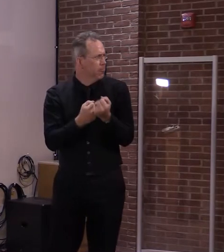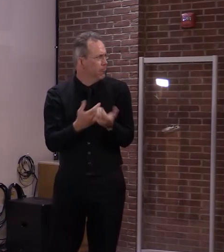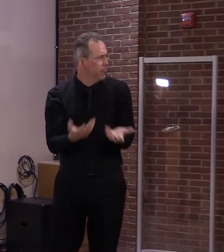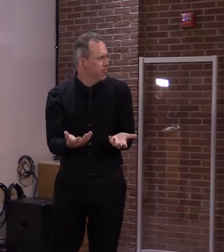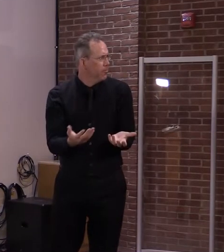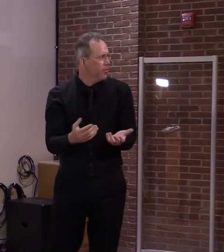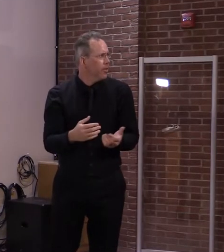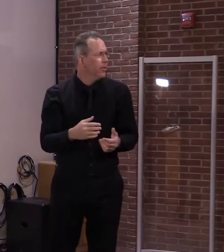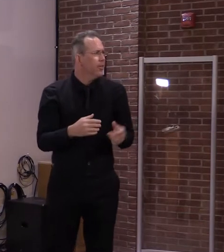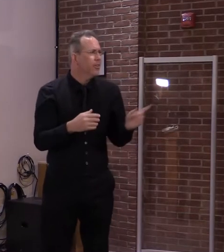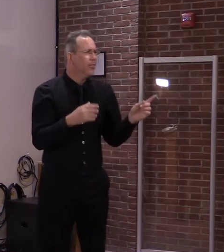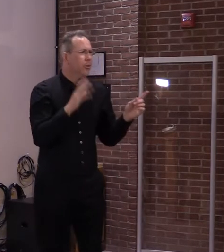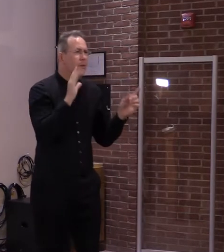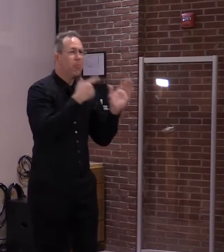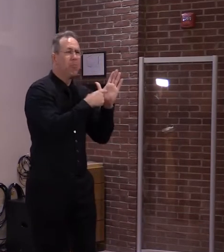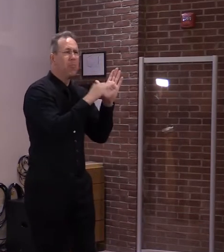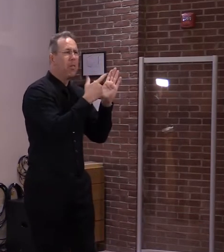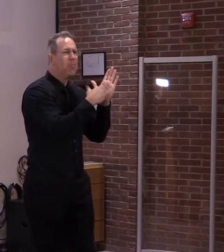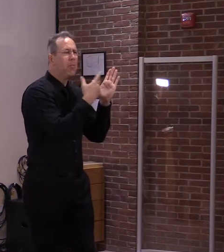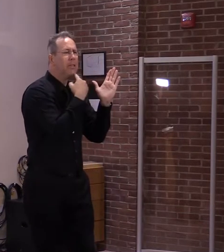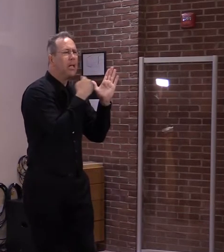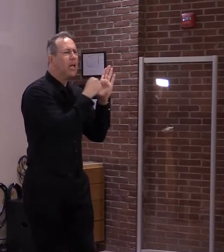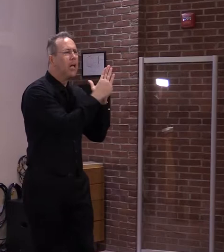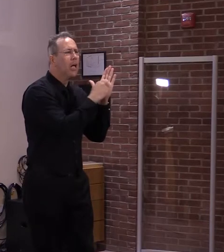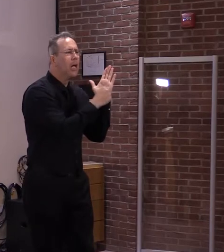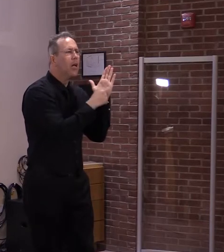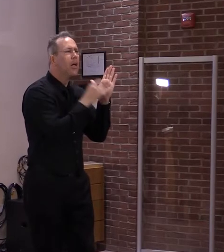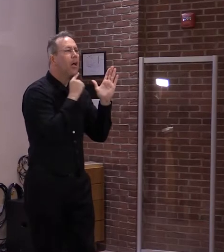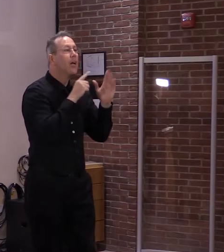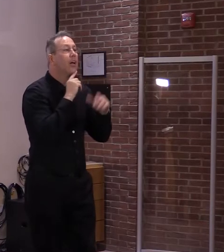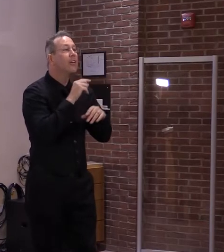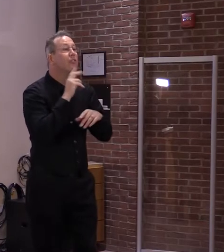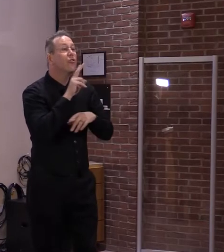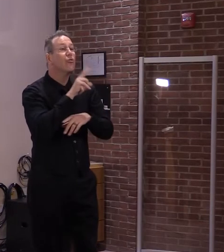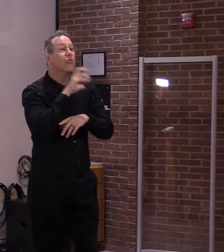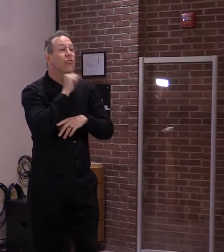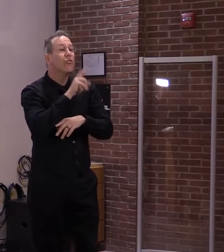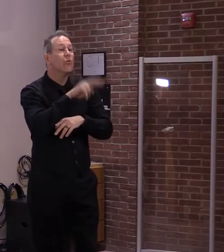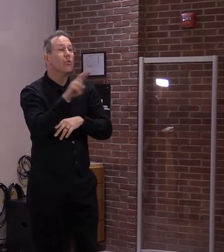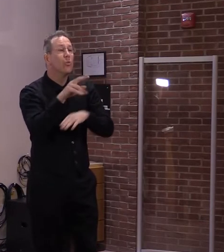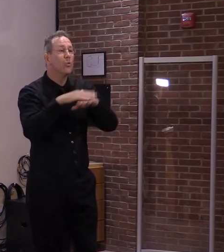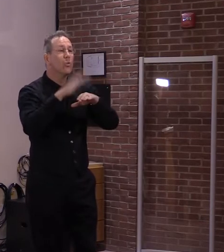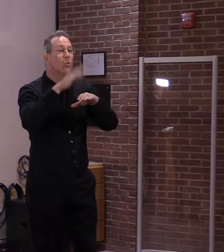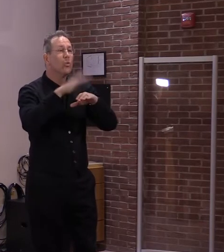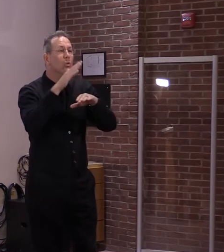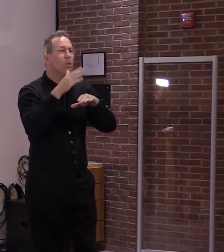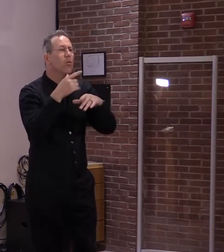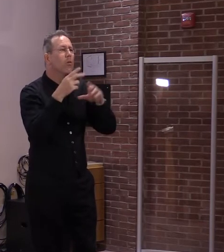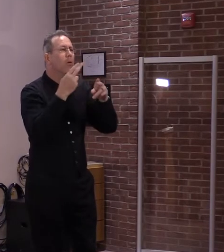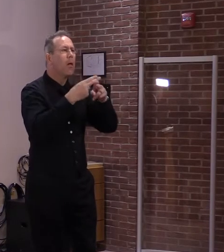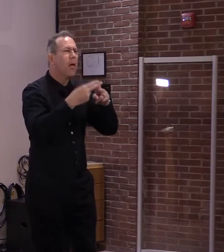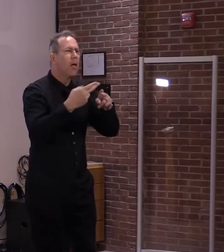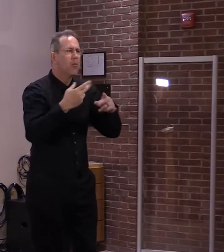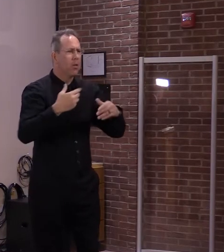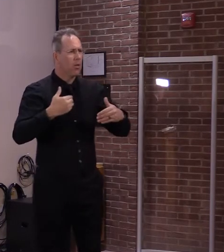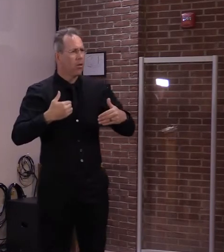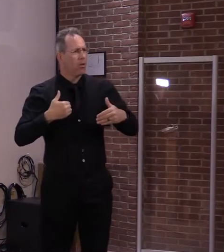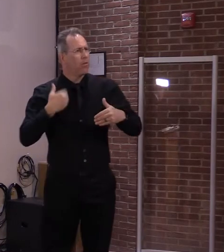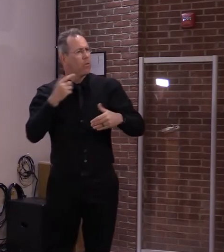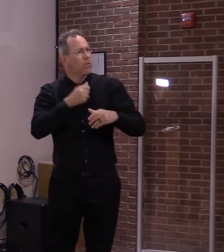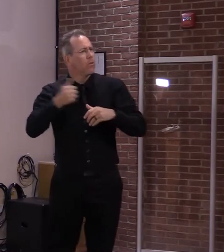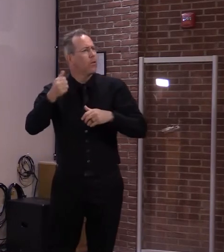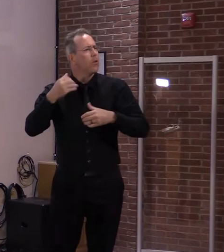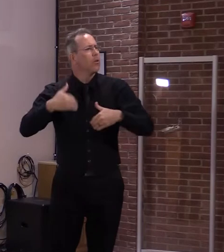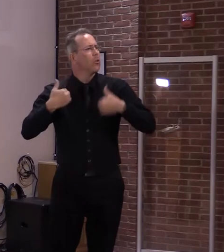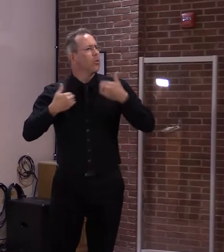you know, be able to go to juvenile court or you'd be a youthful offender update 22. And I